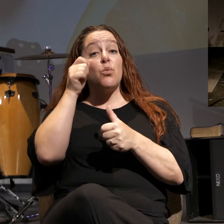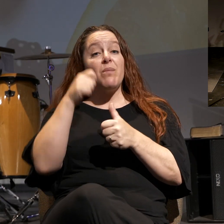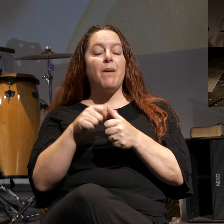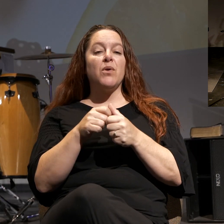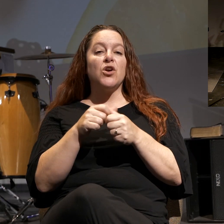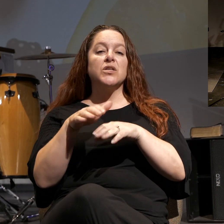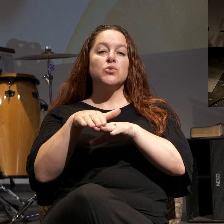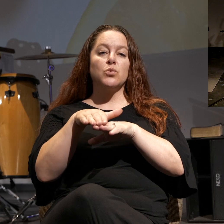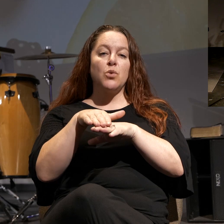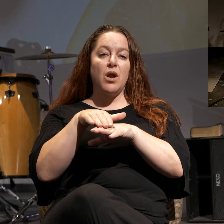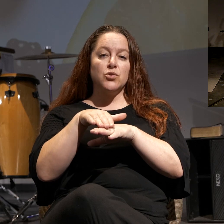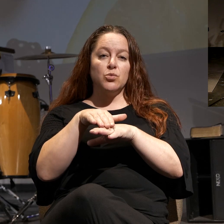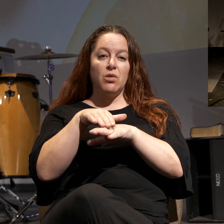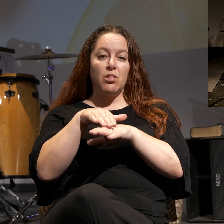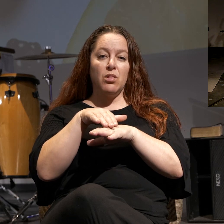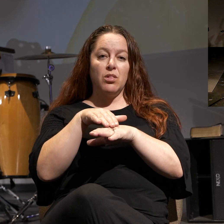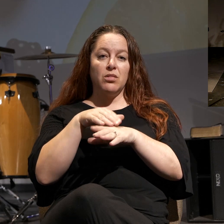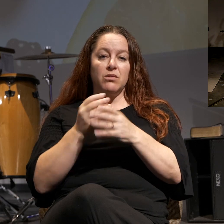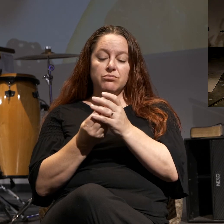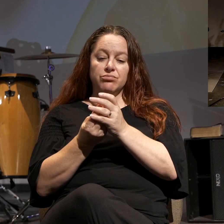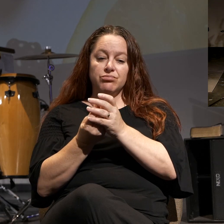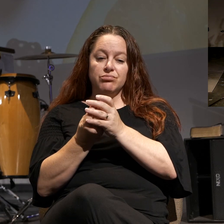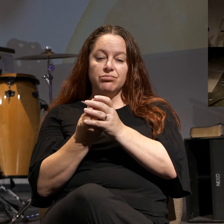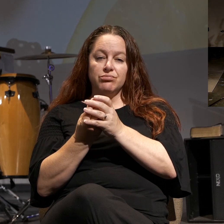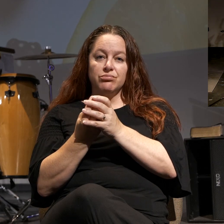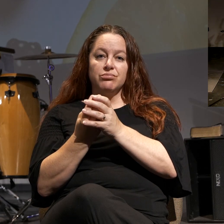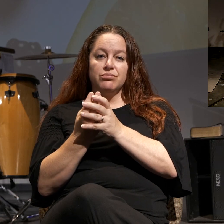That's your next fill in the blank. They're gradual.